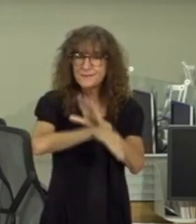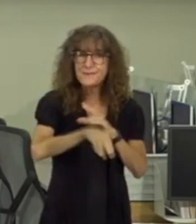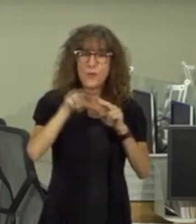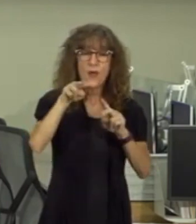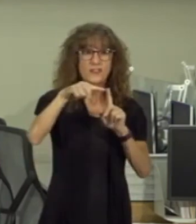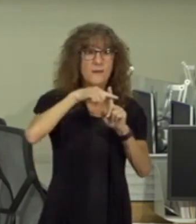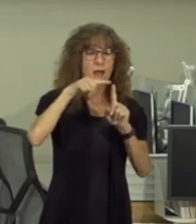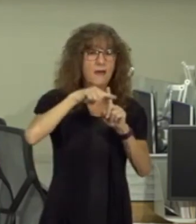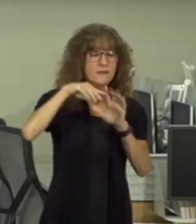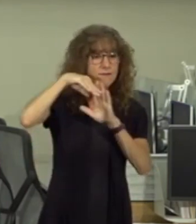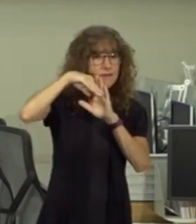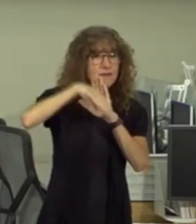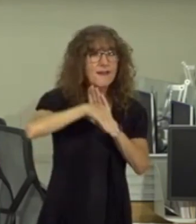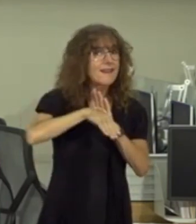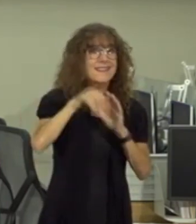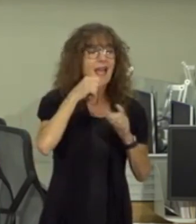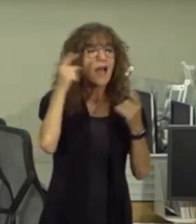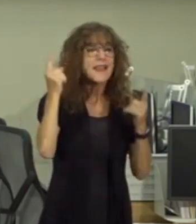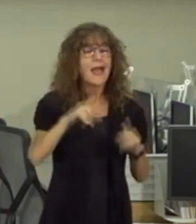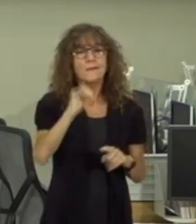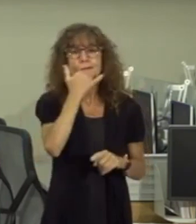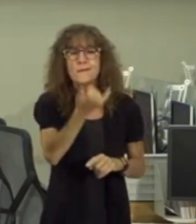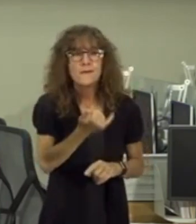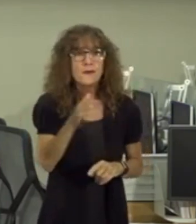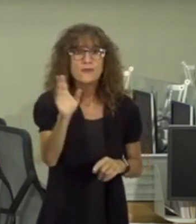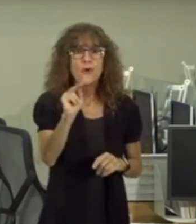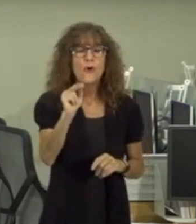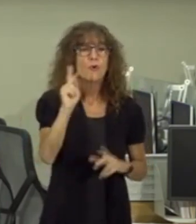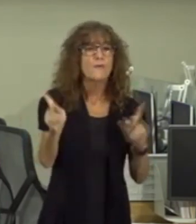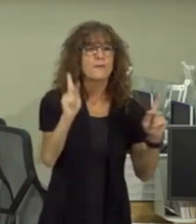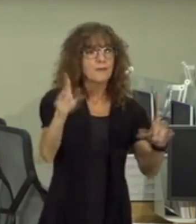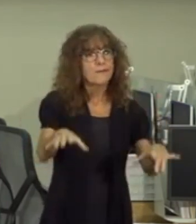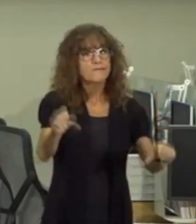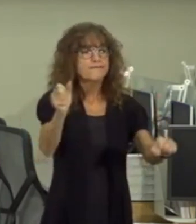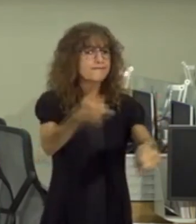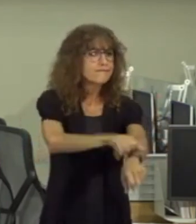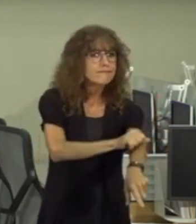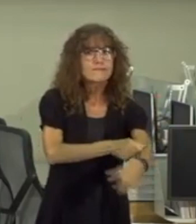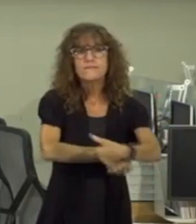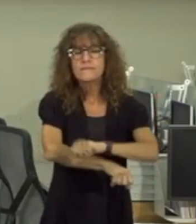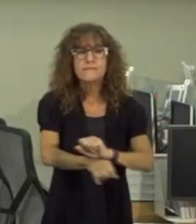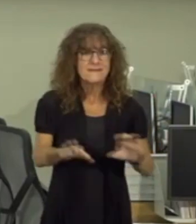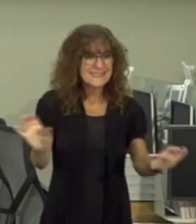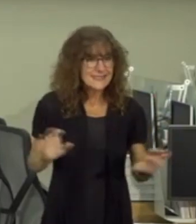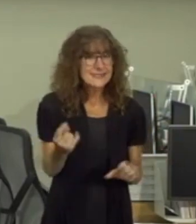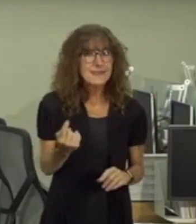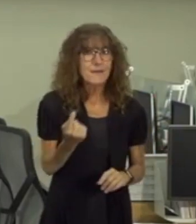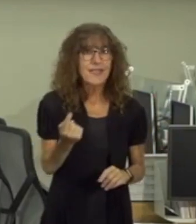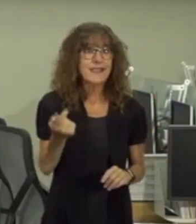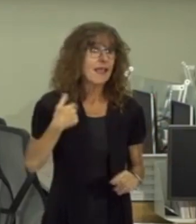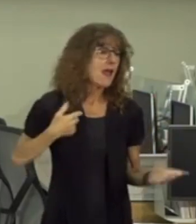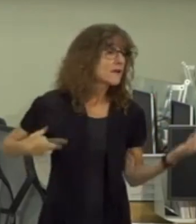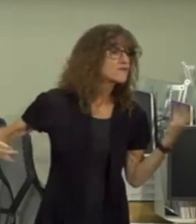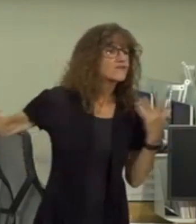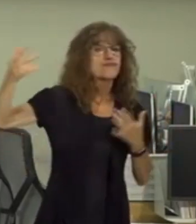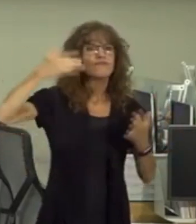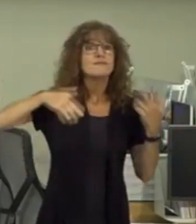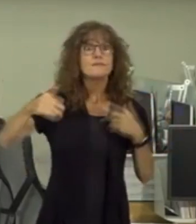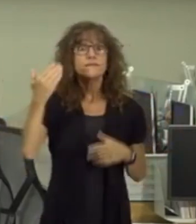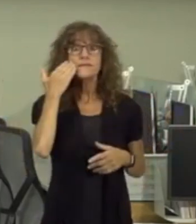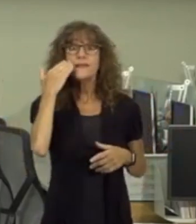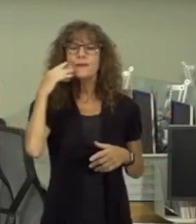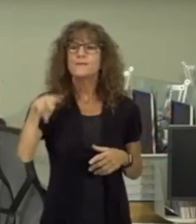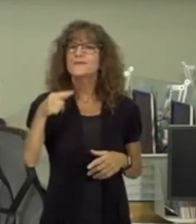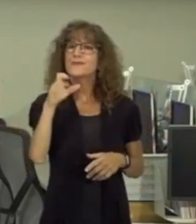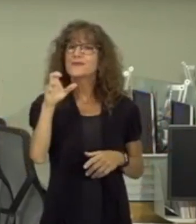positivity rate go down these things didn't happen accidentally it's because people took action um and i can tell you i'm out and about and i know prince